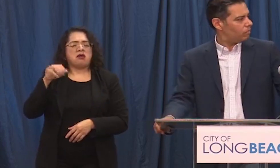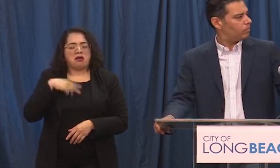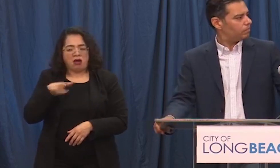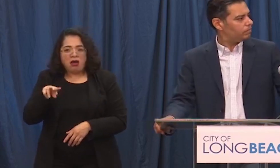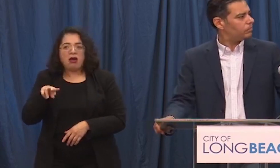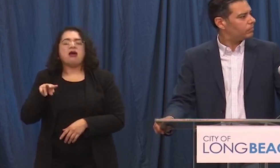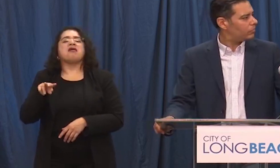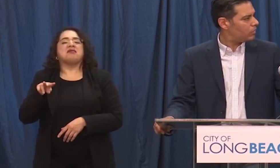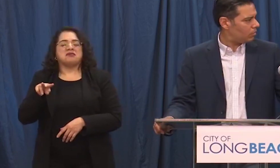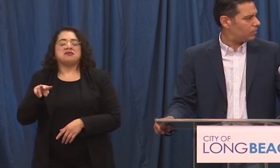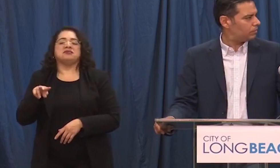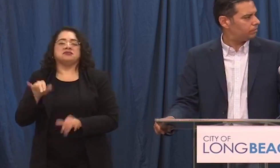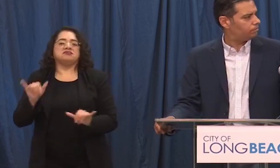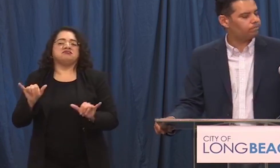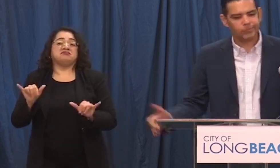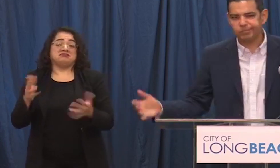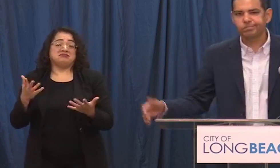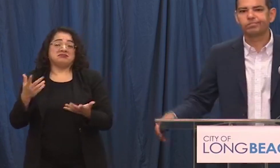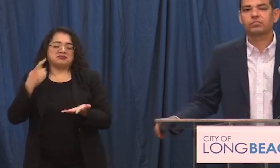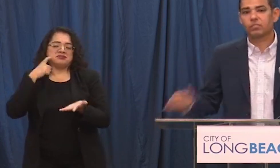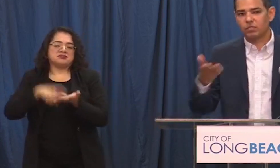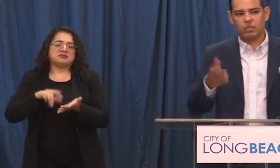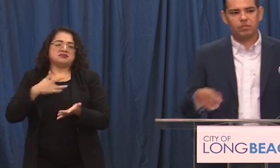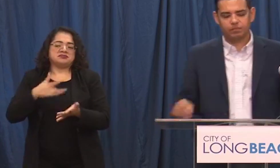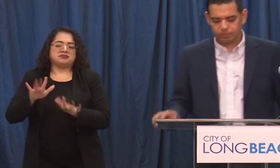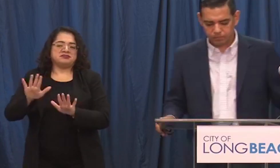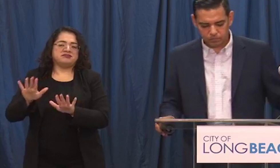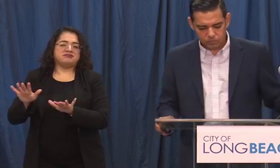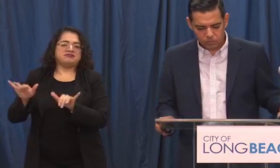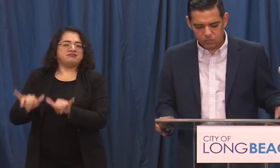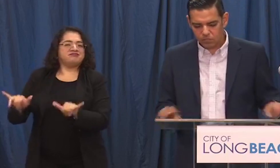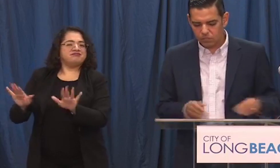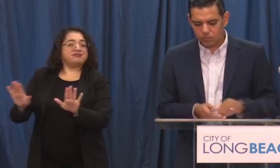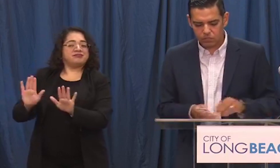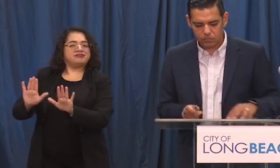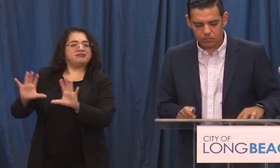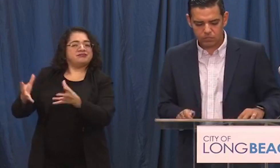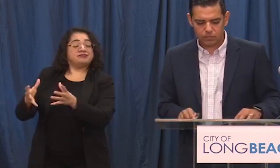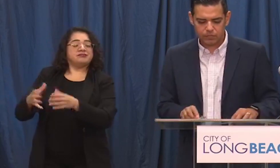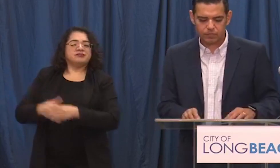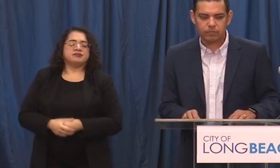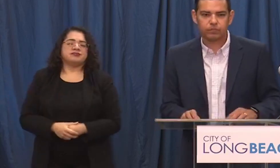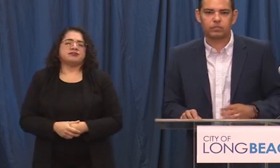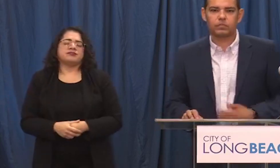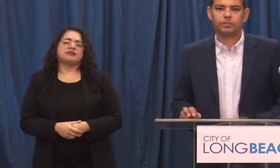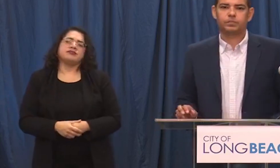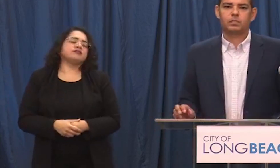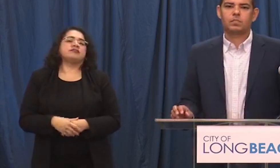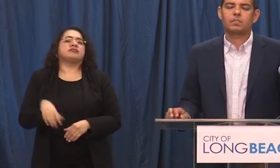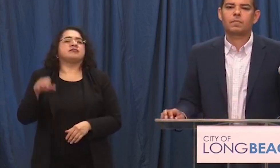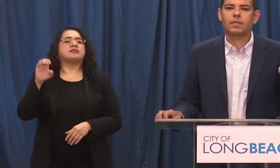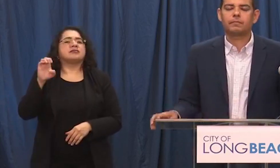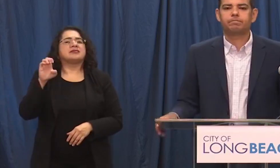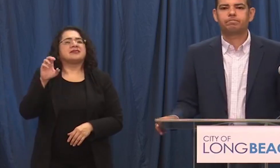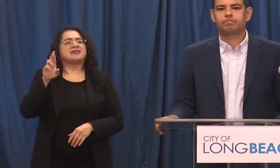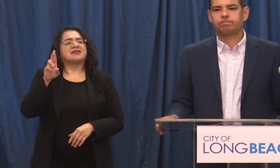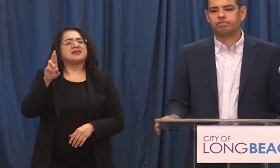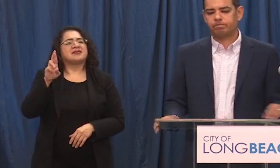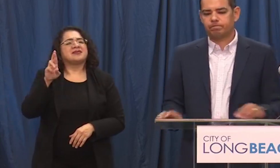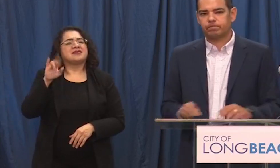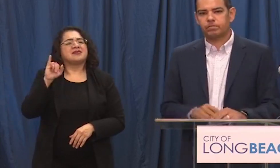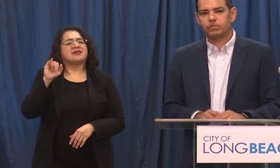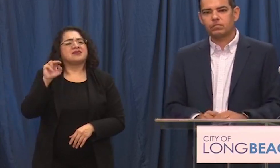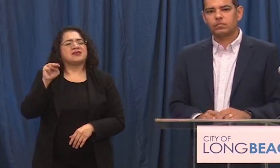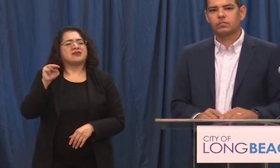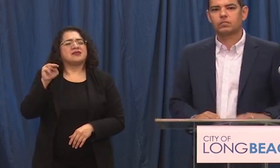ahead all right mayor the next question and the last question from the media is from aaron mendelson from kpcc go ahead